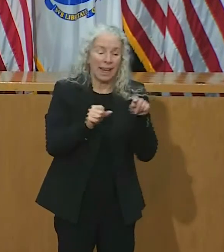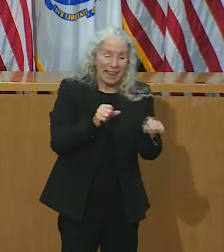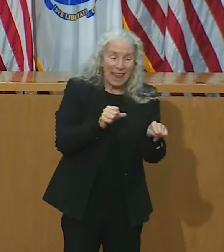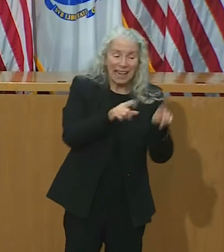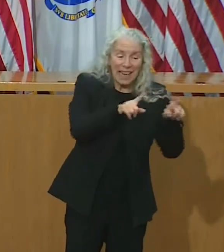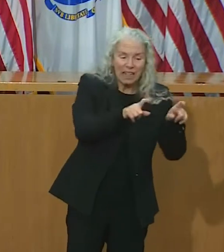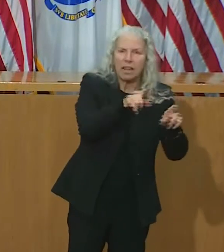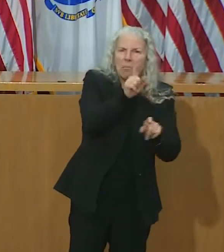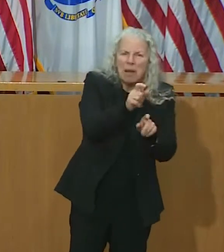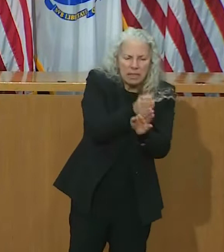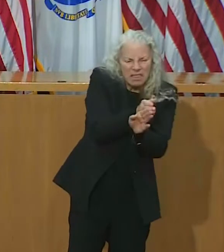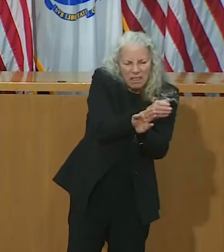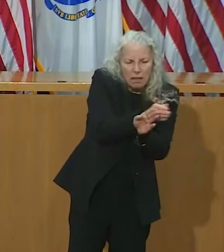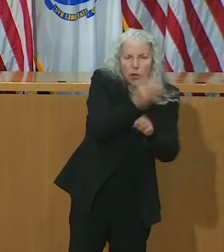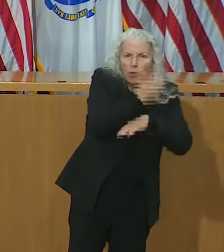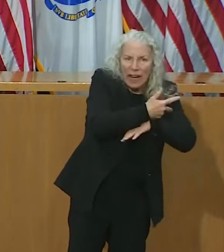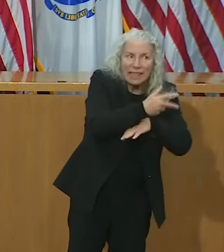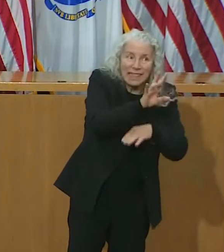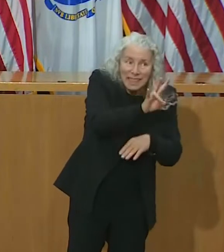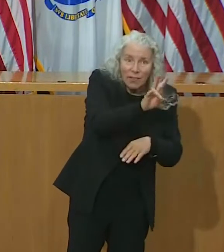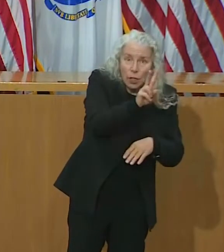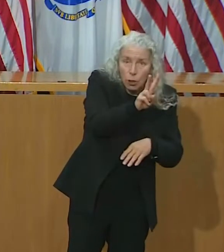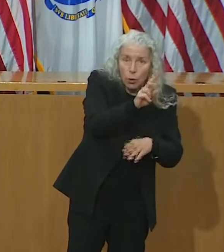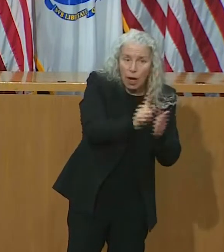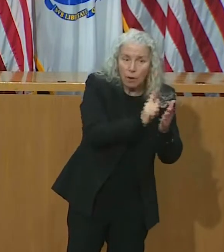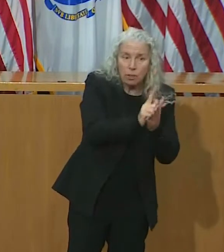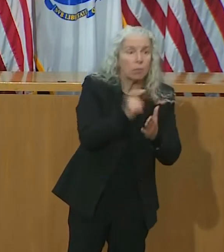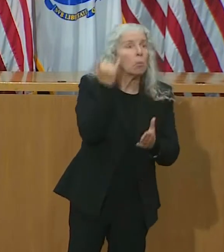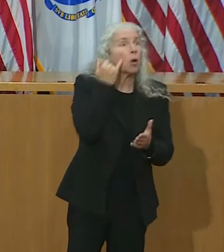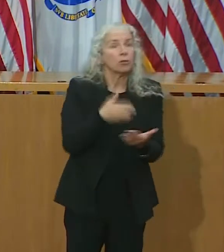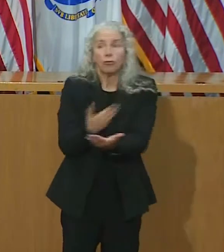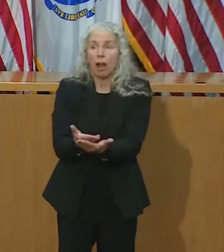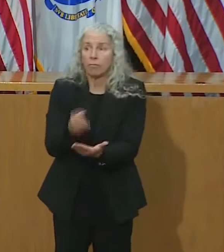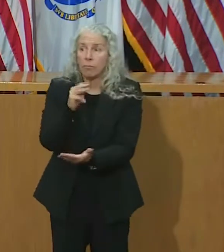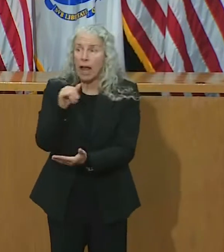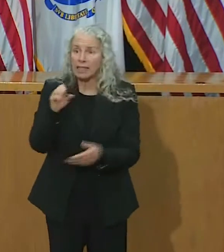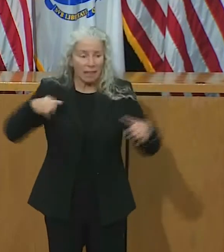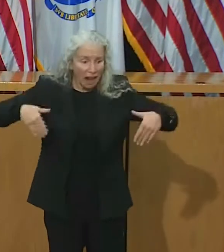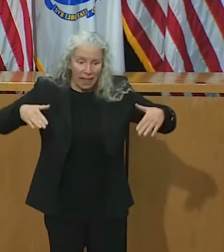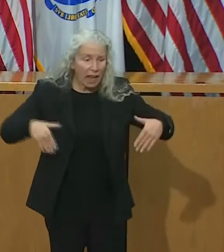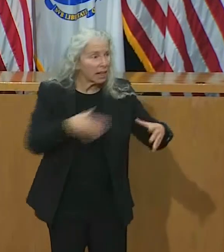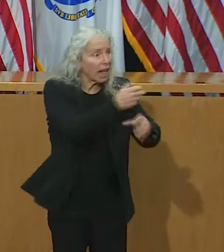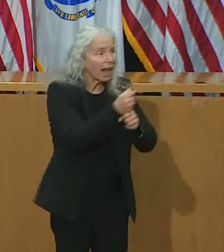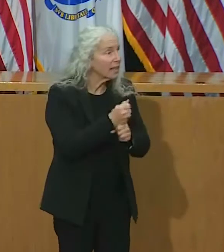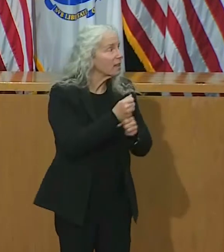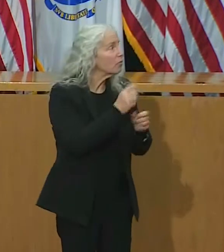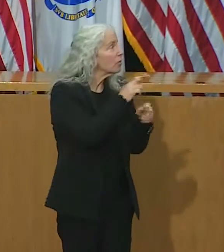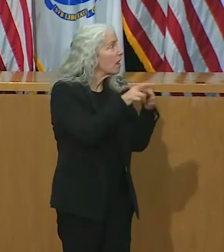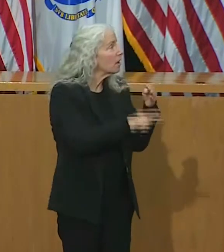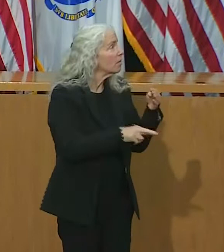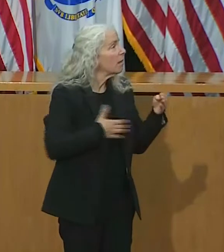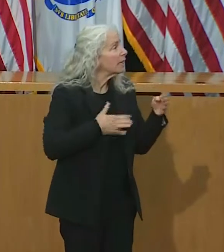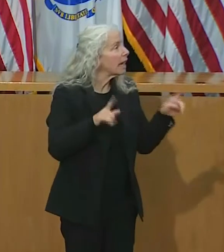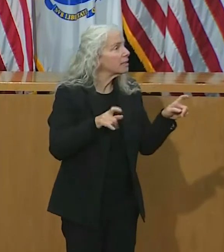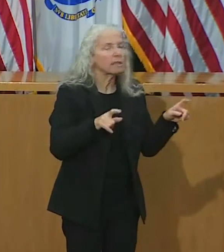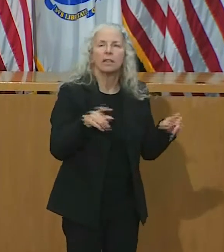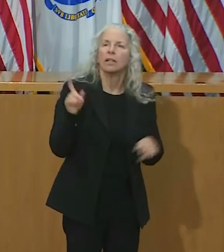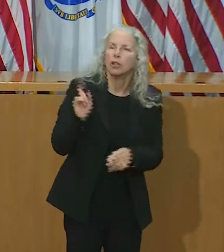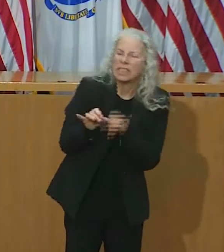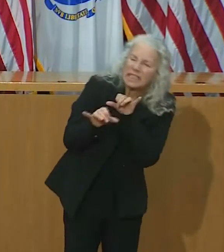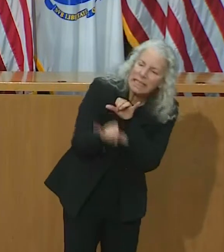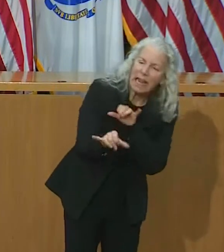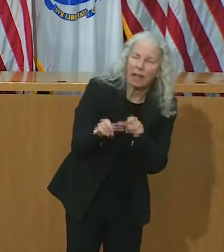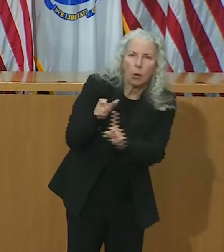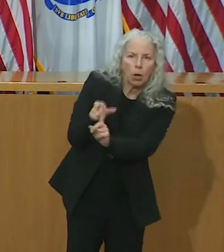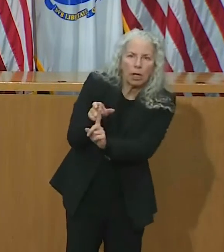If your COVID-19 test result has not been received prior to arrival, visitors and residents must quarantine until their negative test